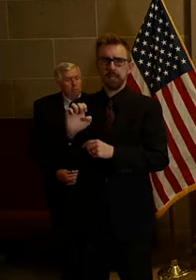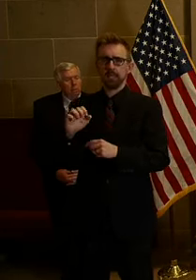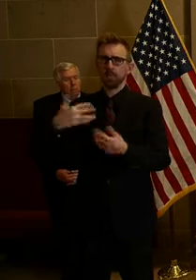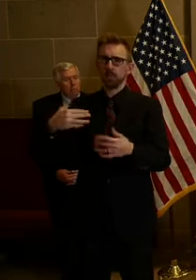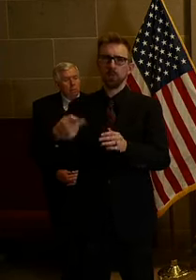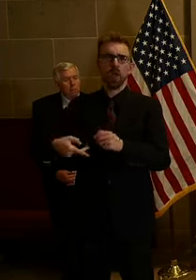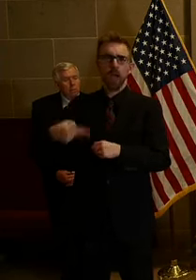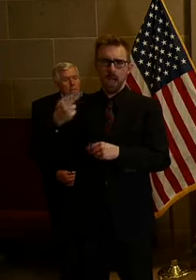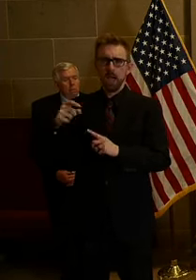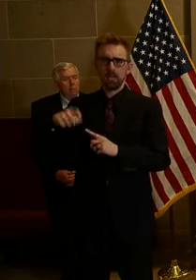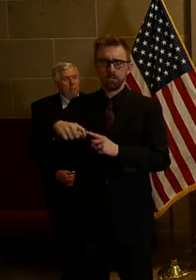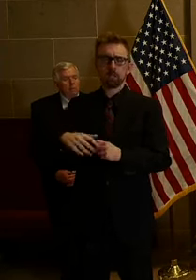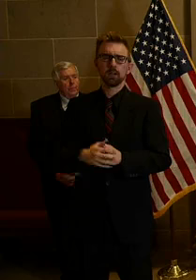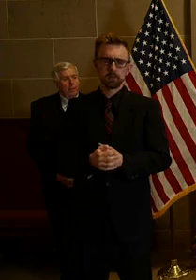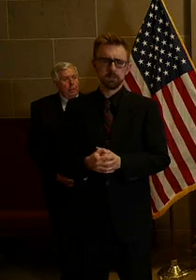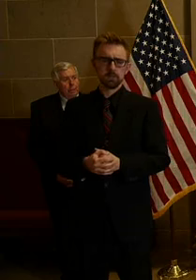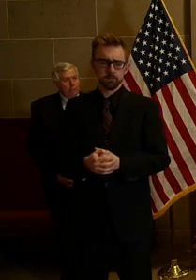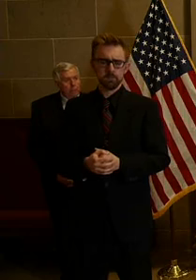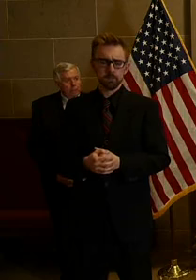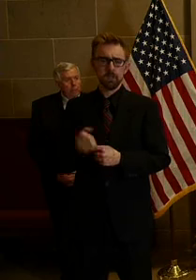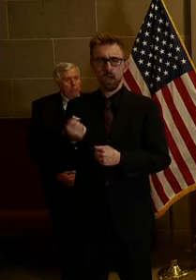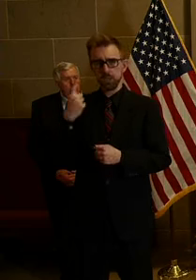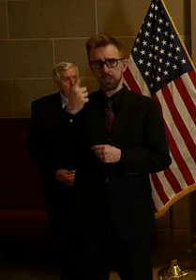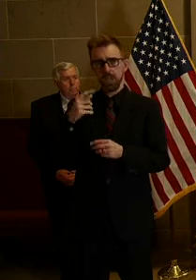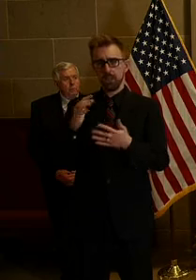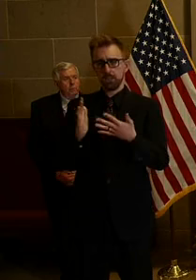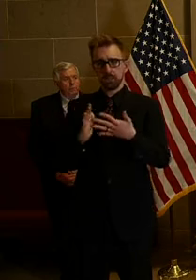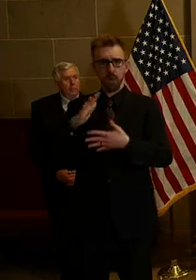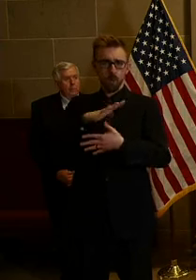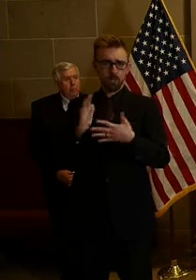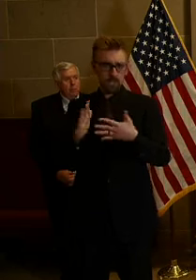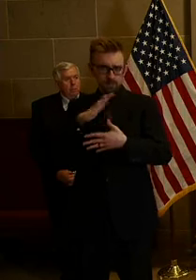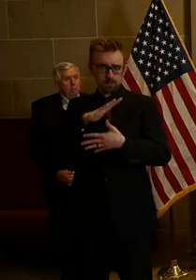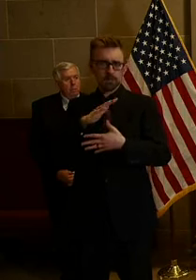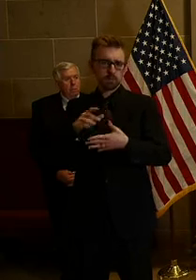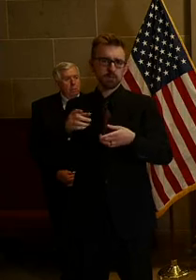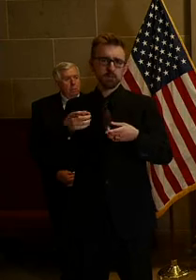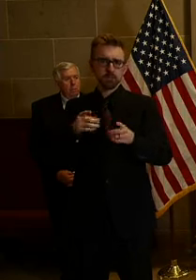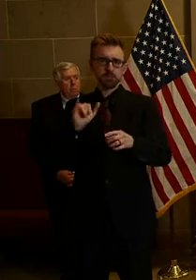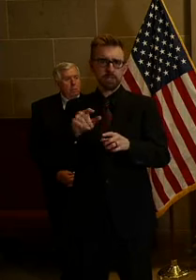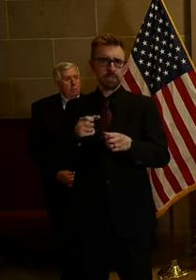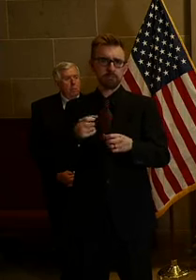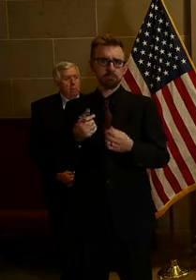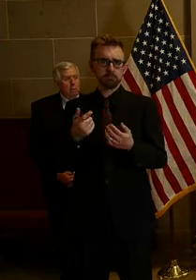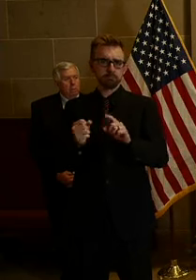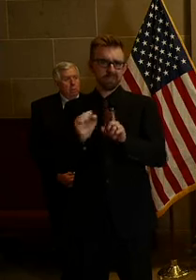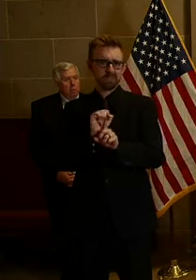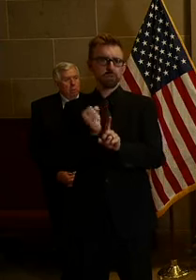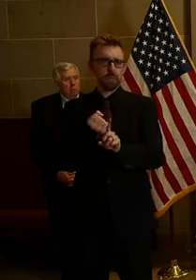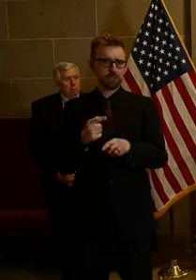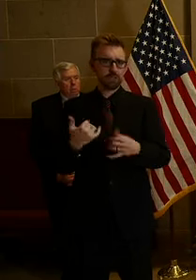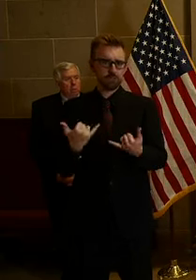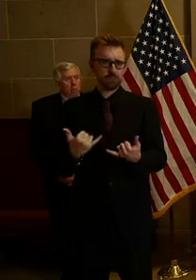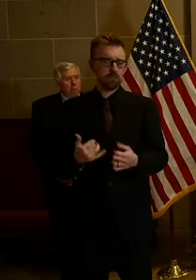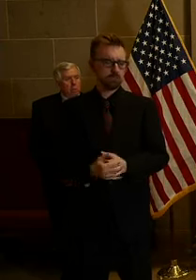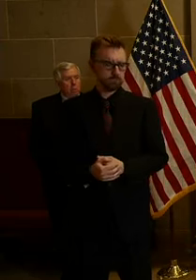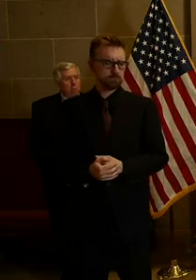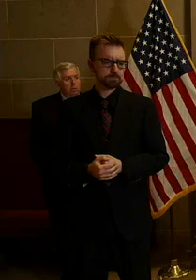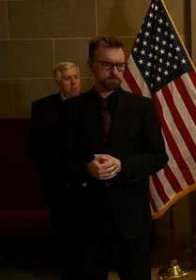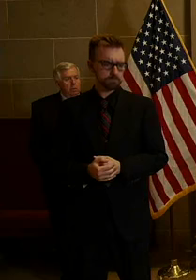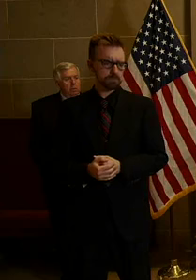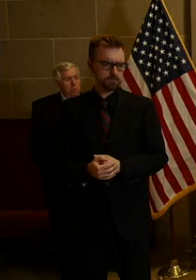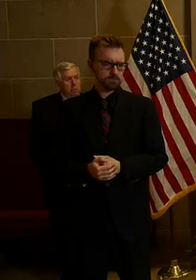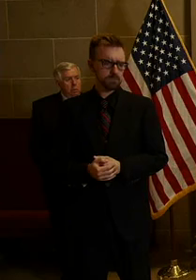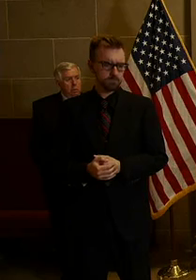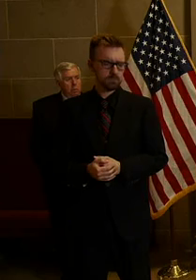and understand the need to prioritize and these while we're still seeking to gain access to some of those